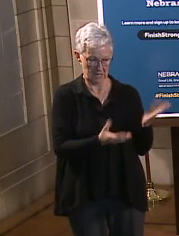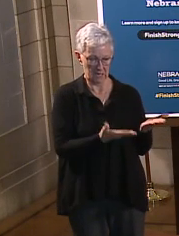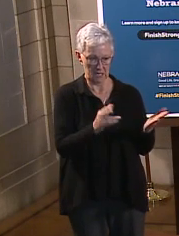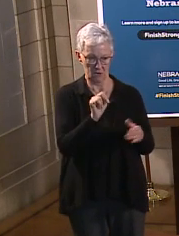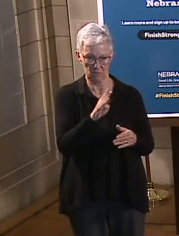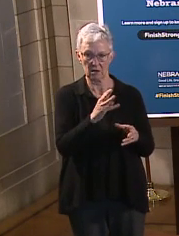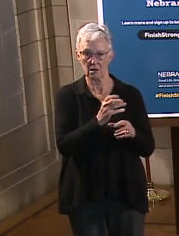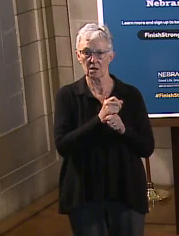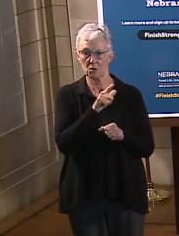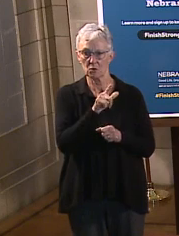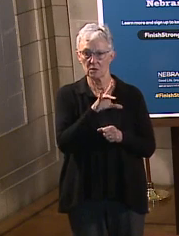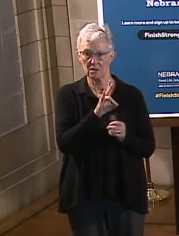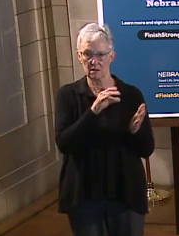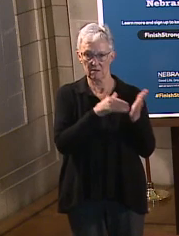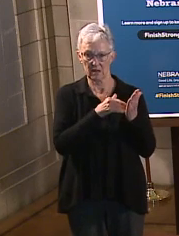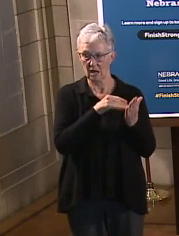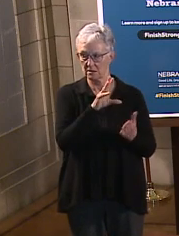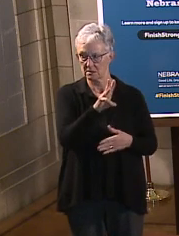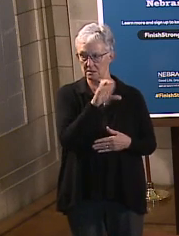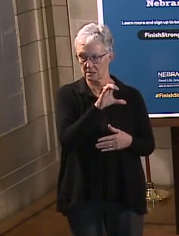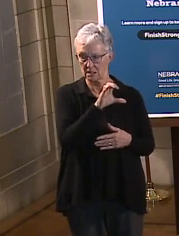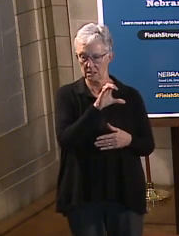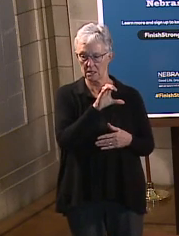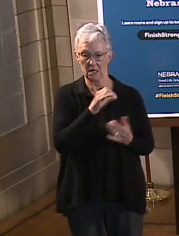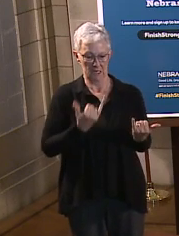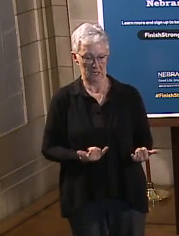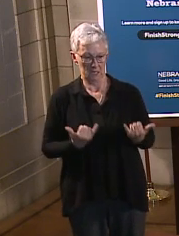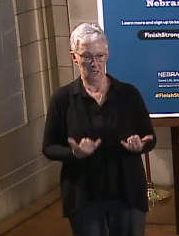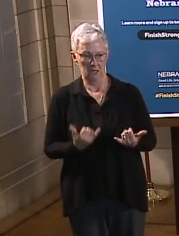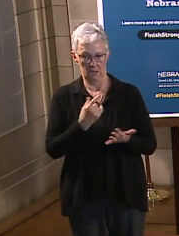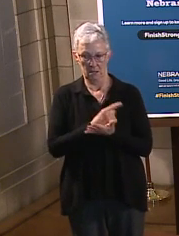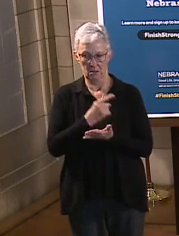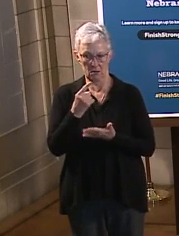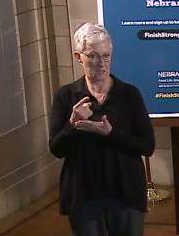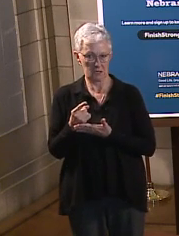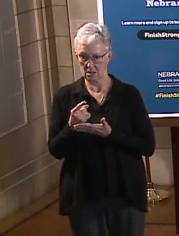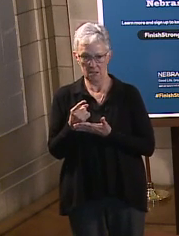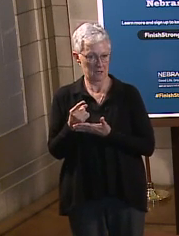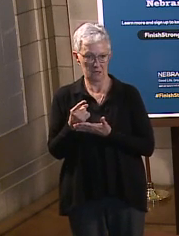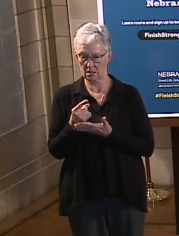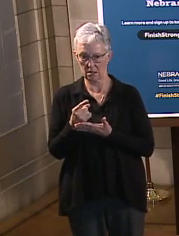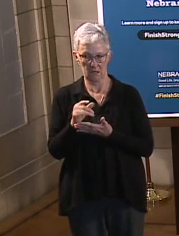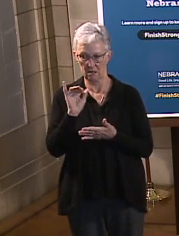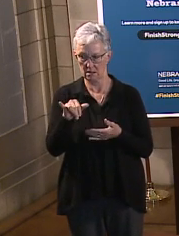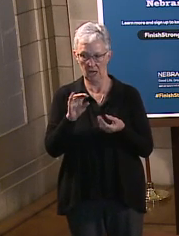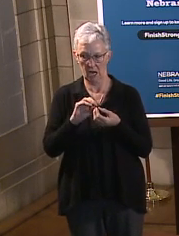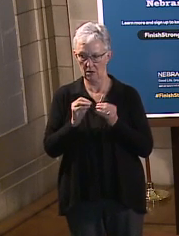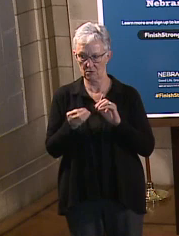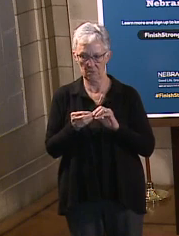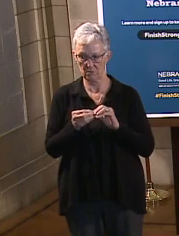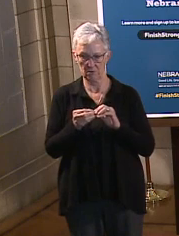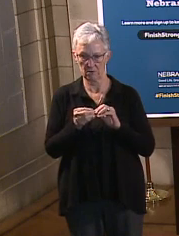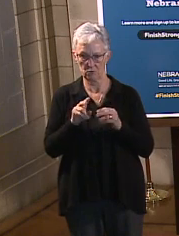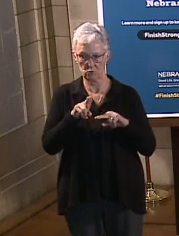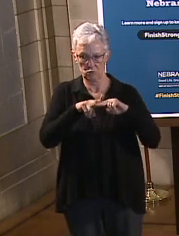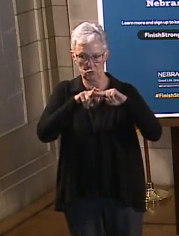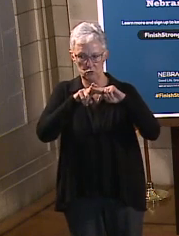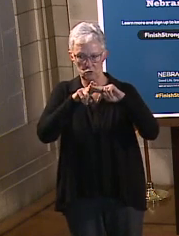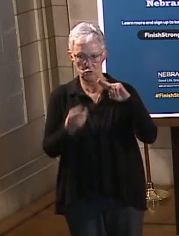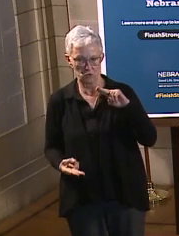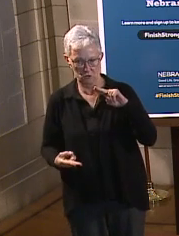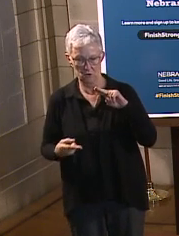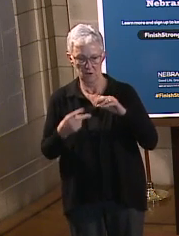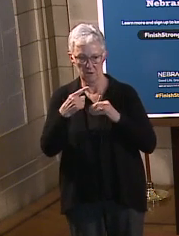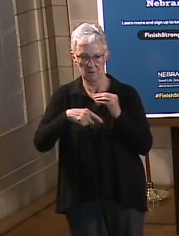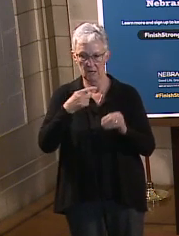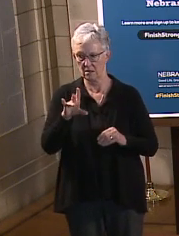,600 of those. This week, however, that number is being reduced nationwide to about